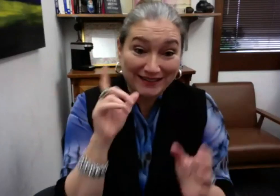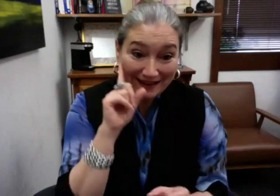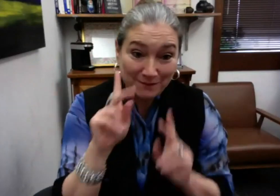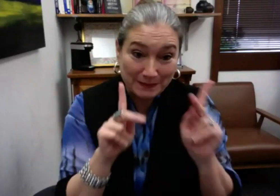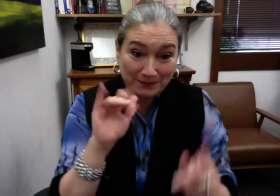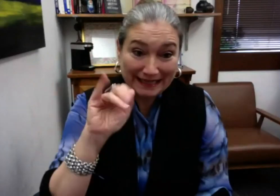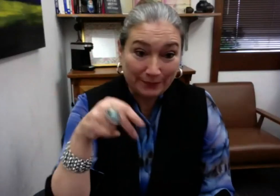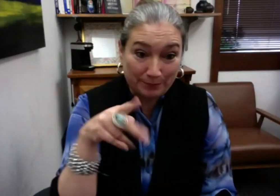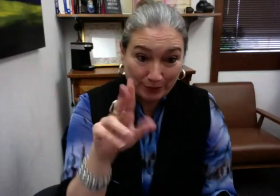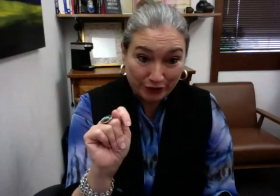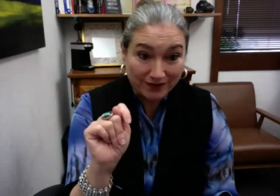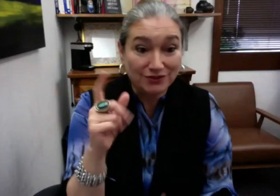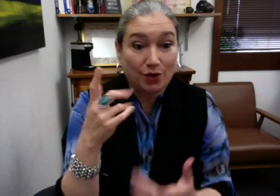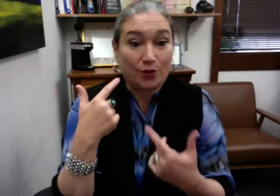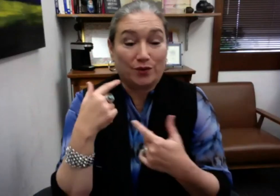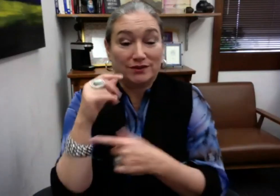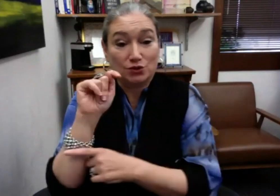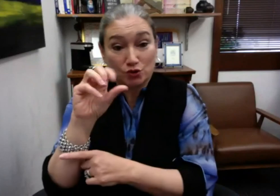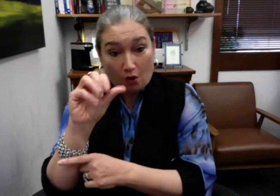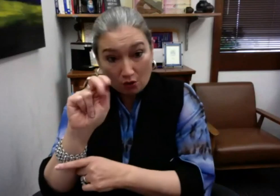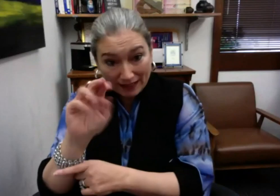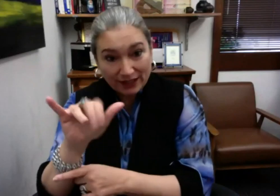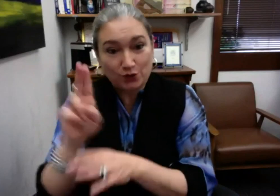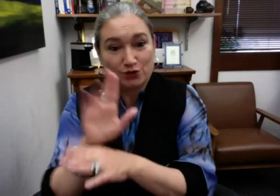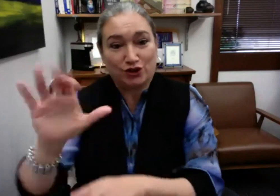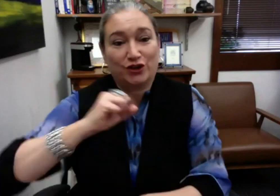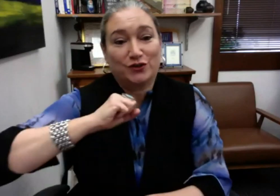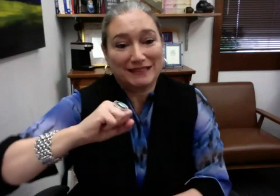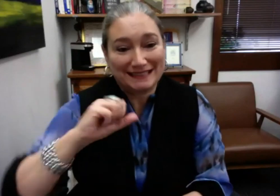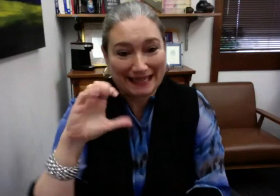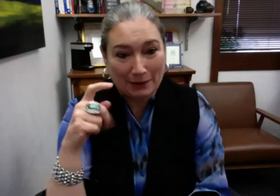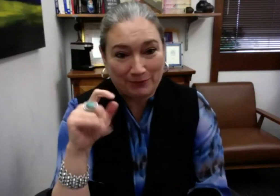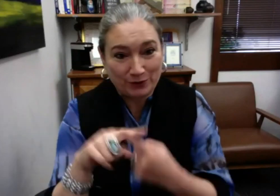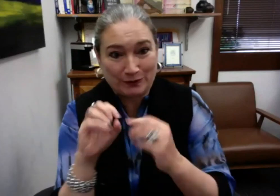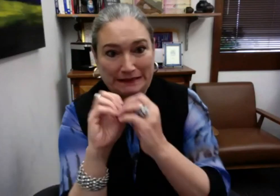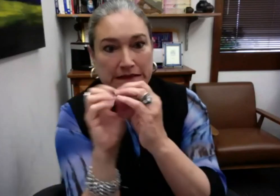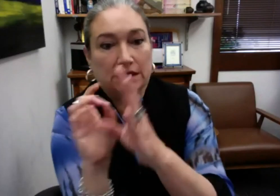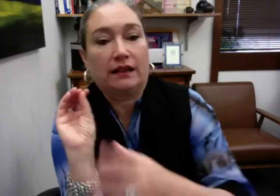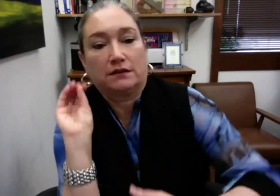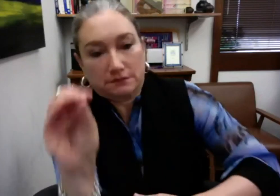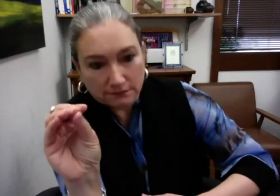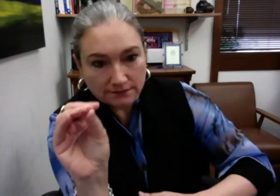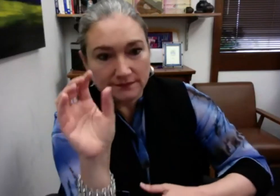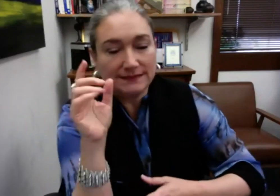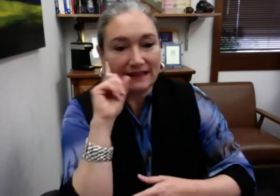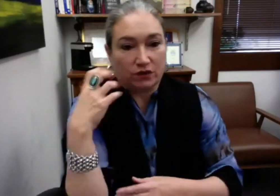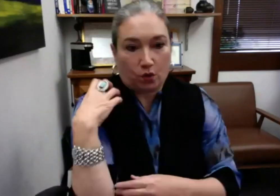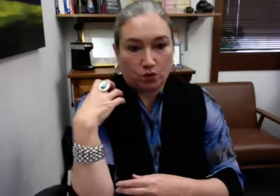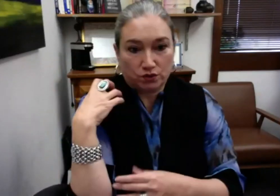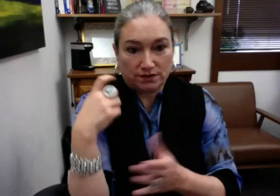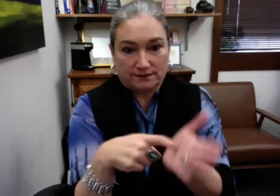And they are submitting this information without Deaf input. So Tawny is using her resistance capital